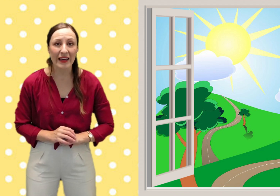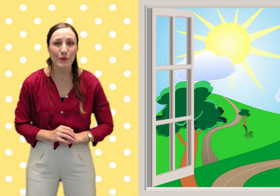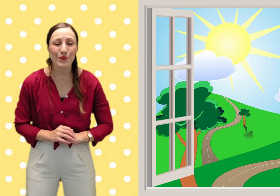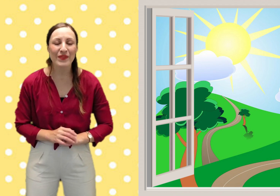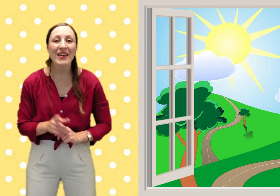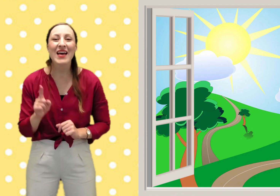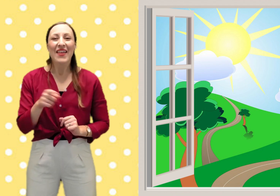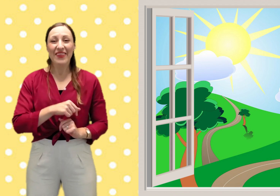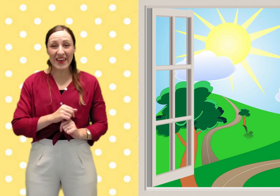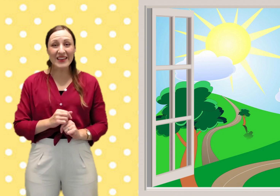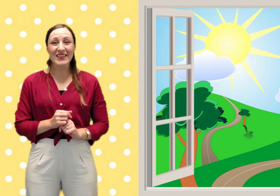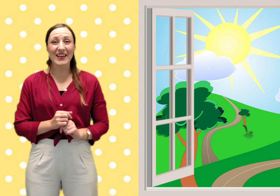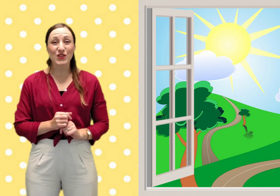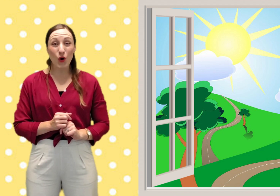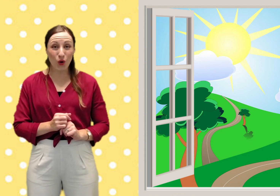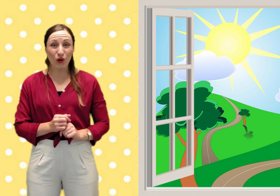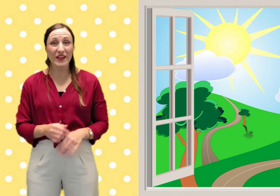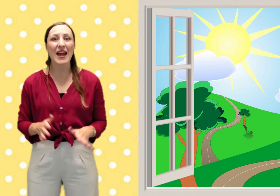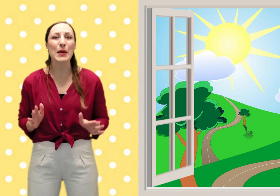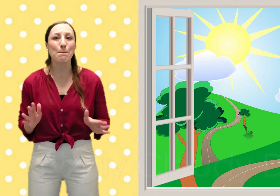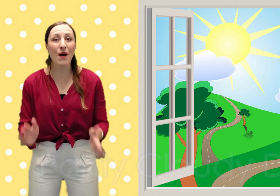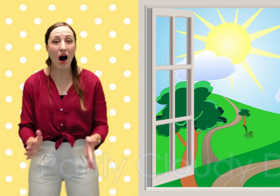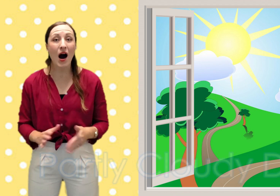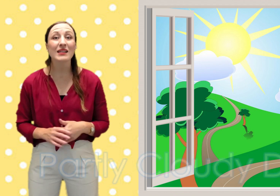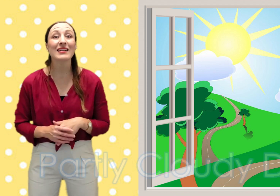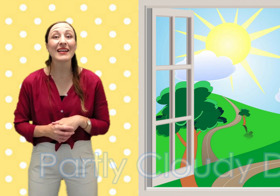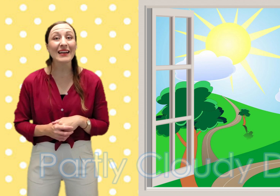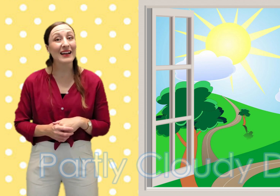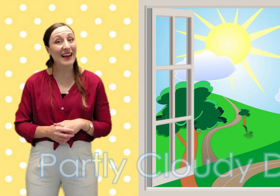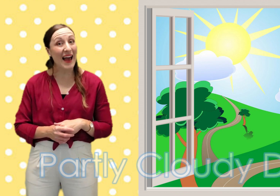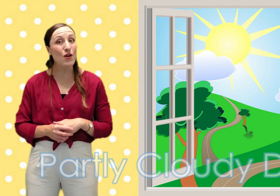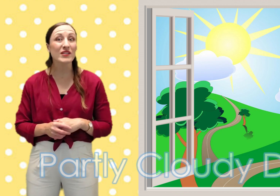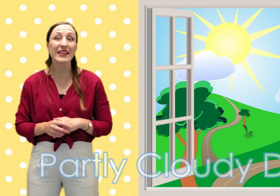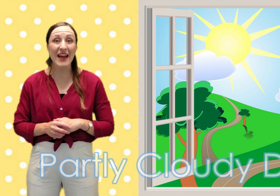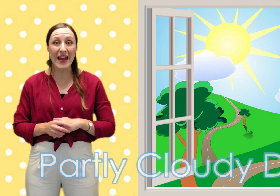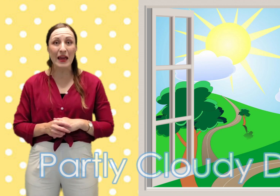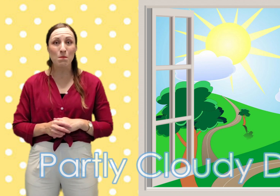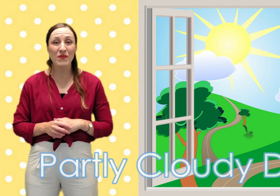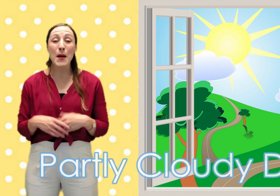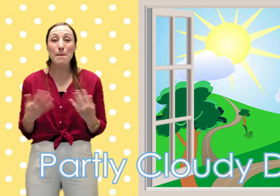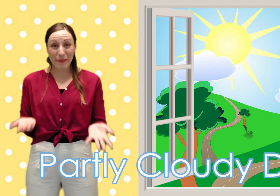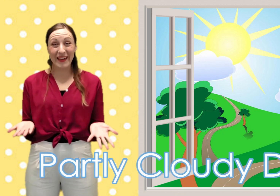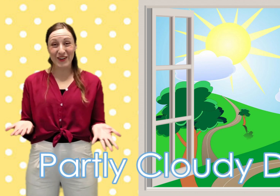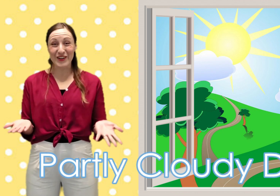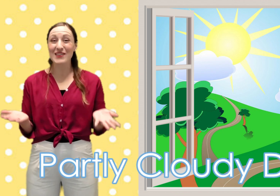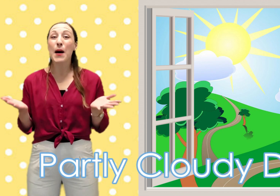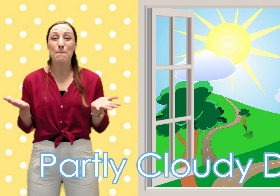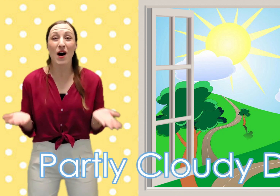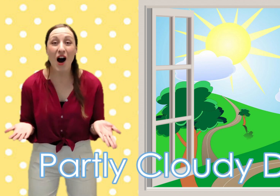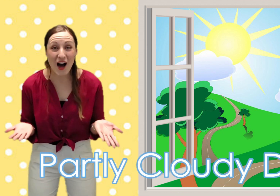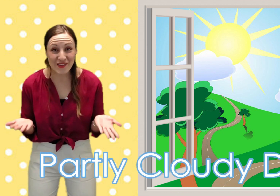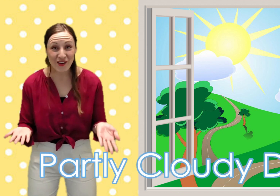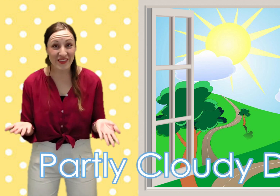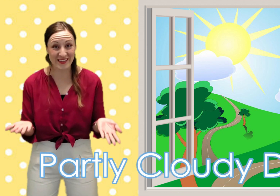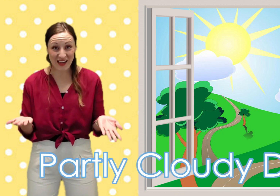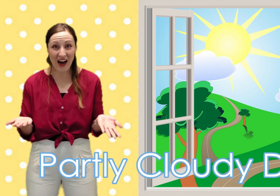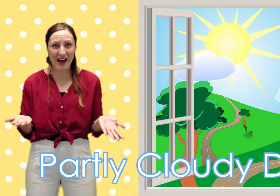this is called a partly cloudy day because part of the sky